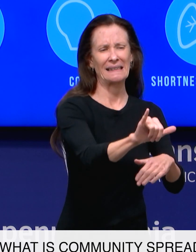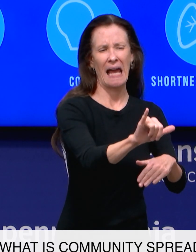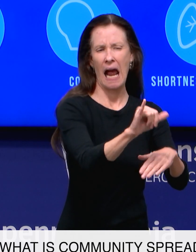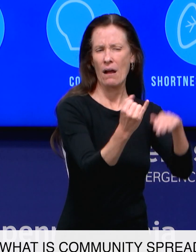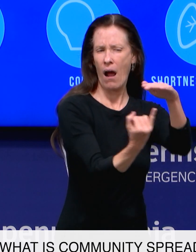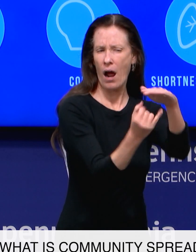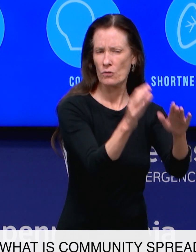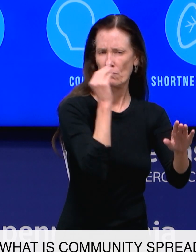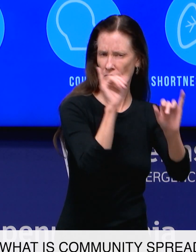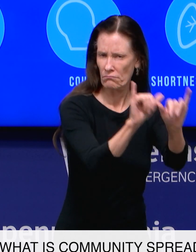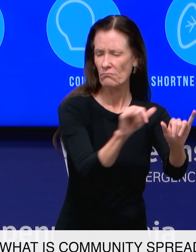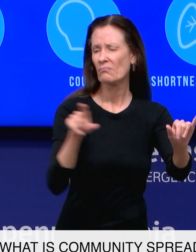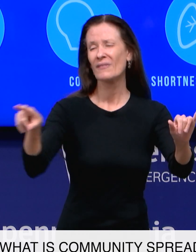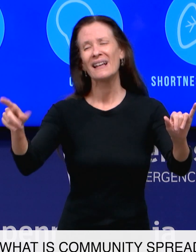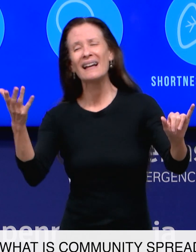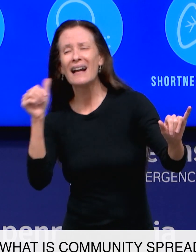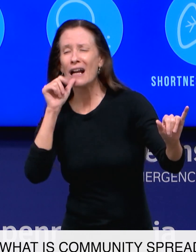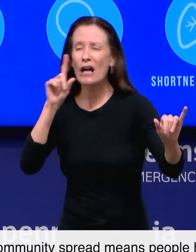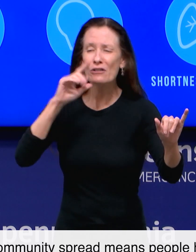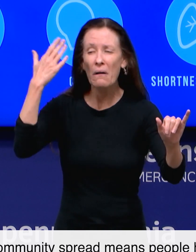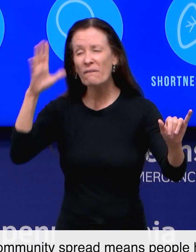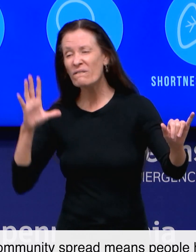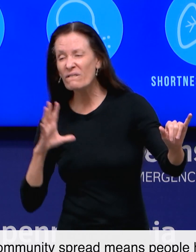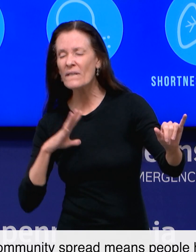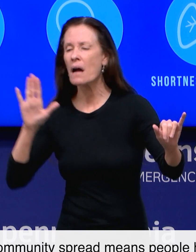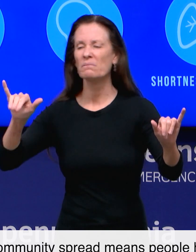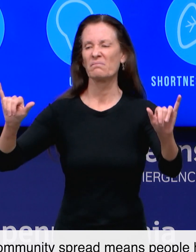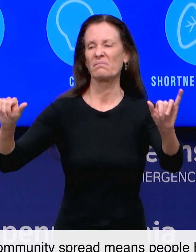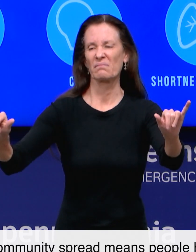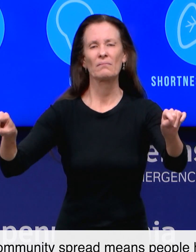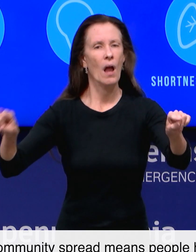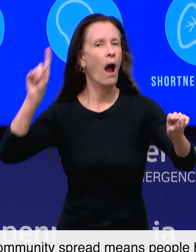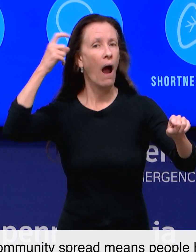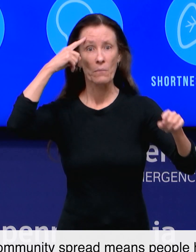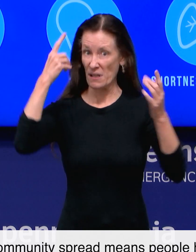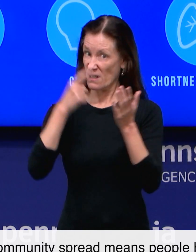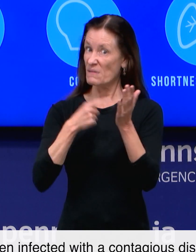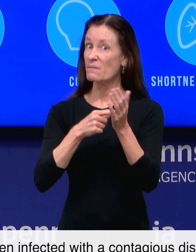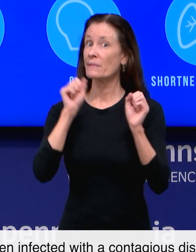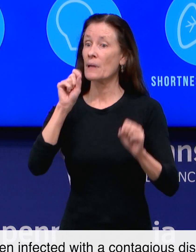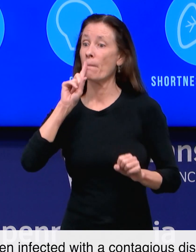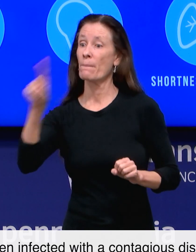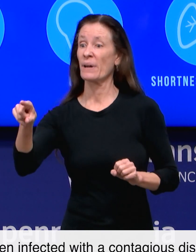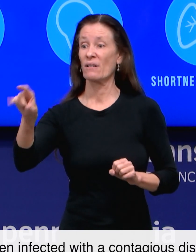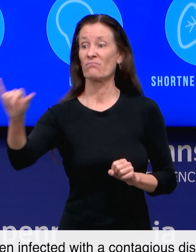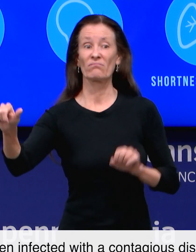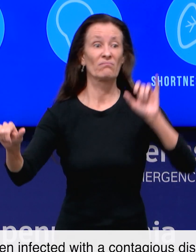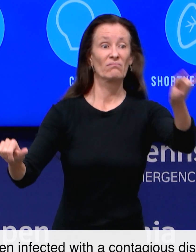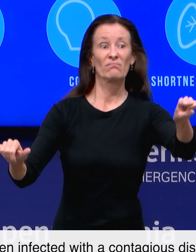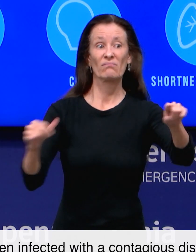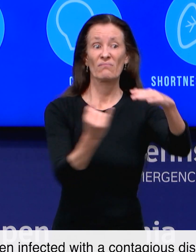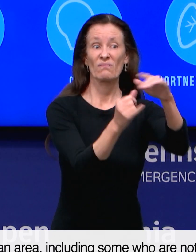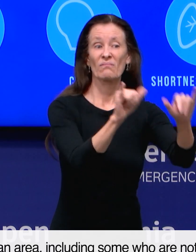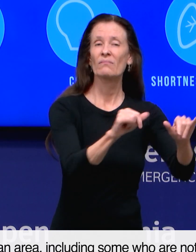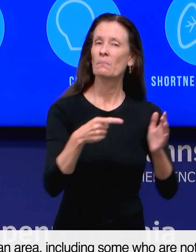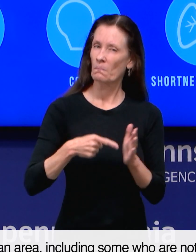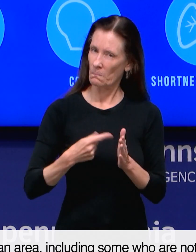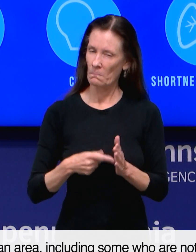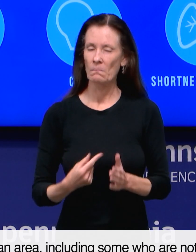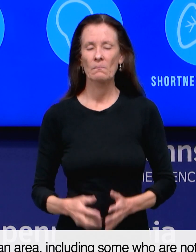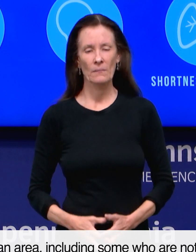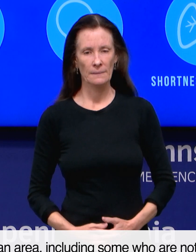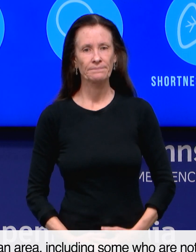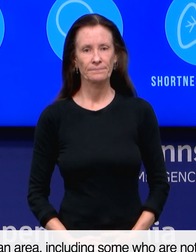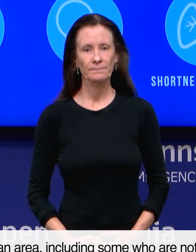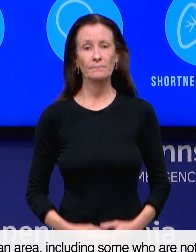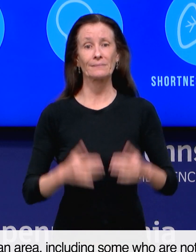What is community spread? Community spread means people have been infected with a contagious disease in an area,